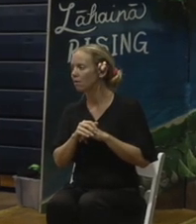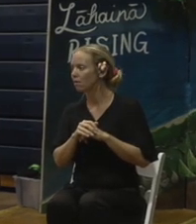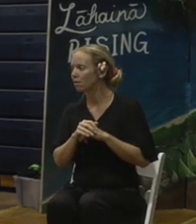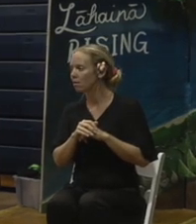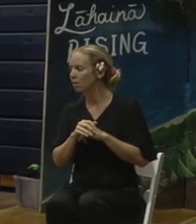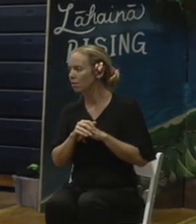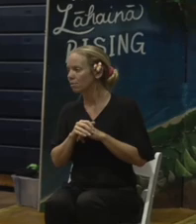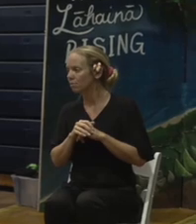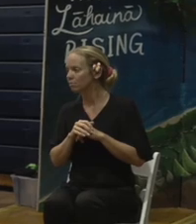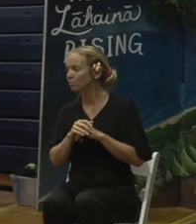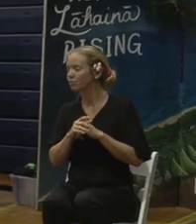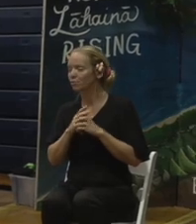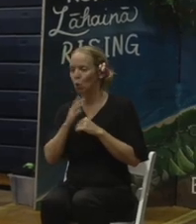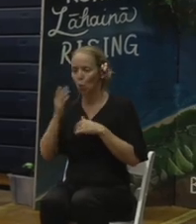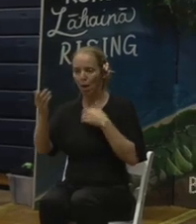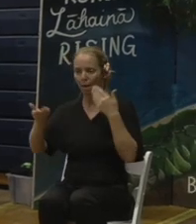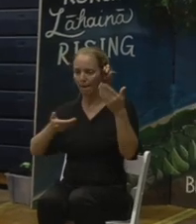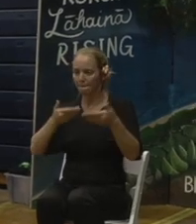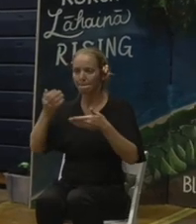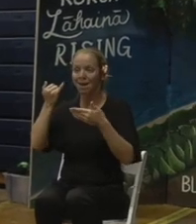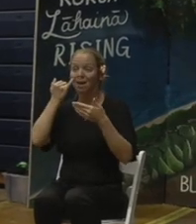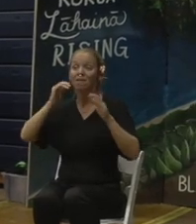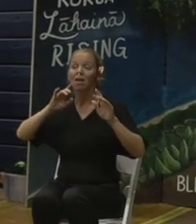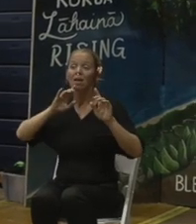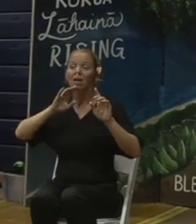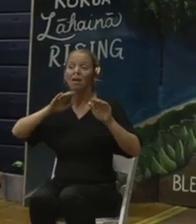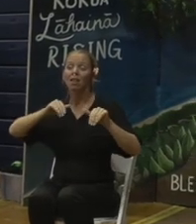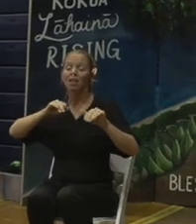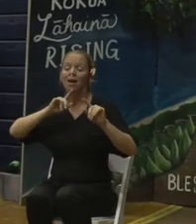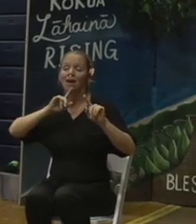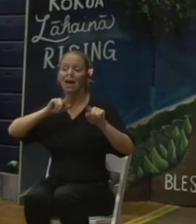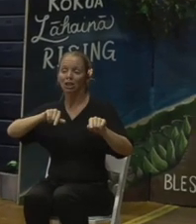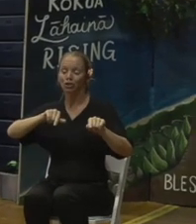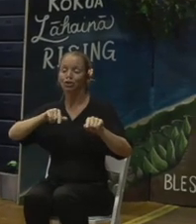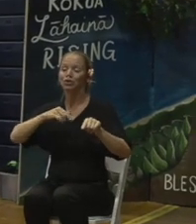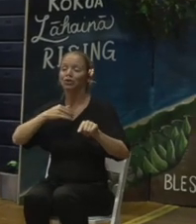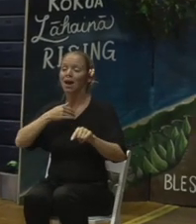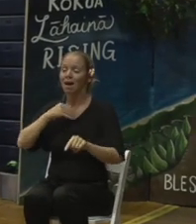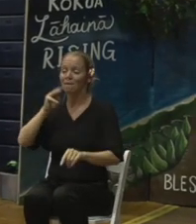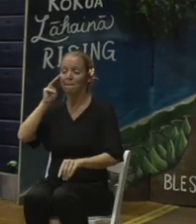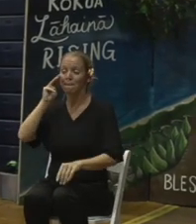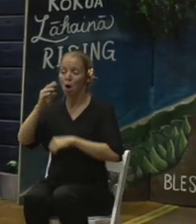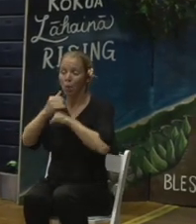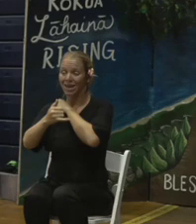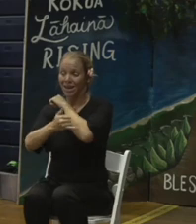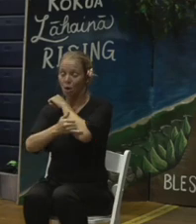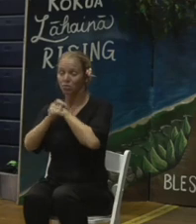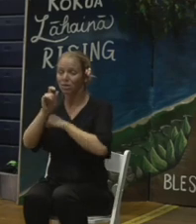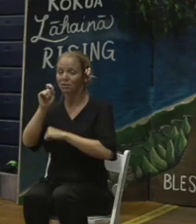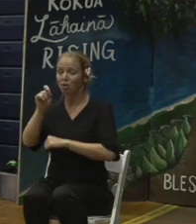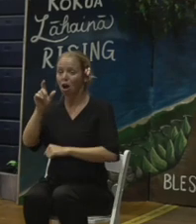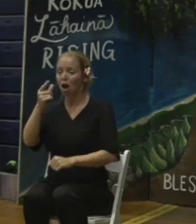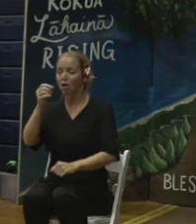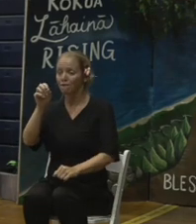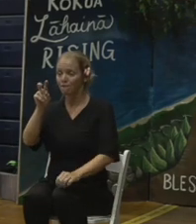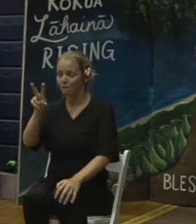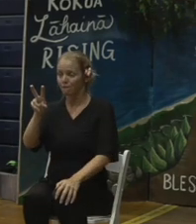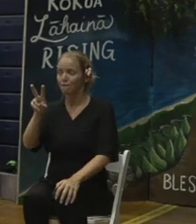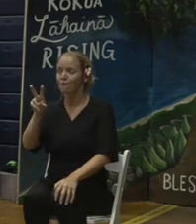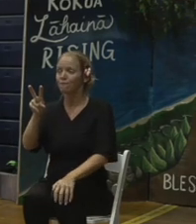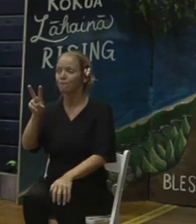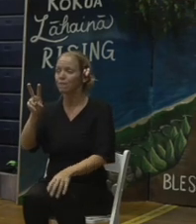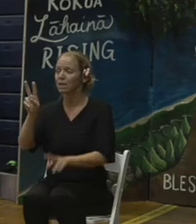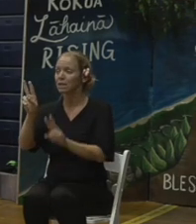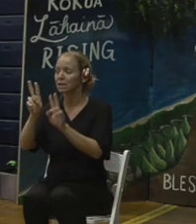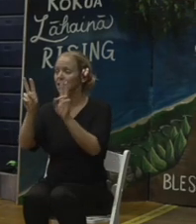encourage you and invite you to send it to mayors.office at MauiCounty.gov. And in the subject, you can just put debris